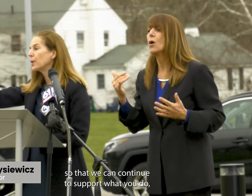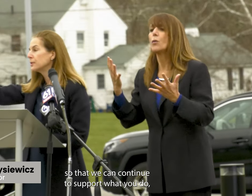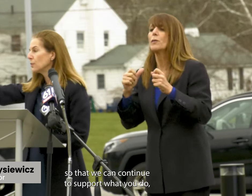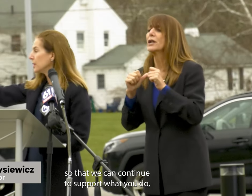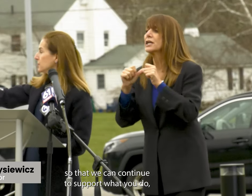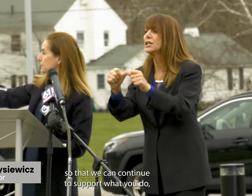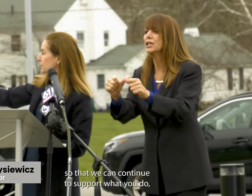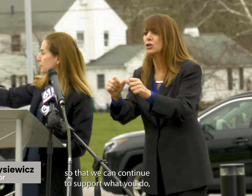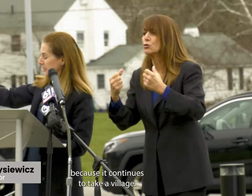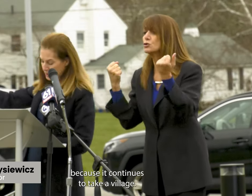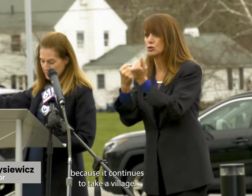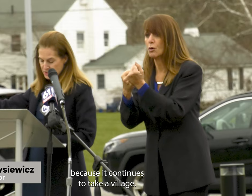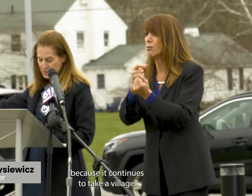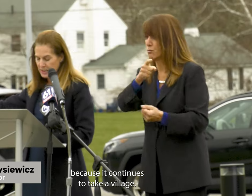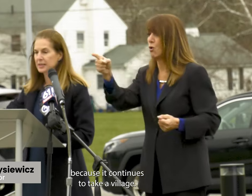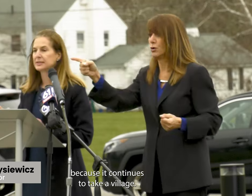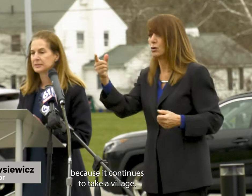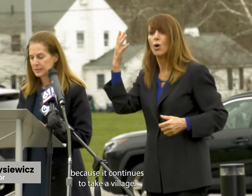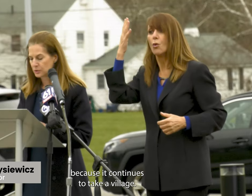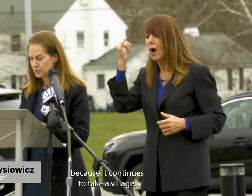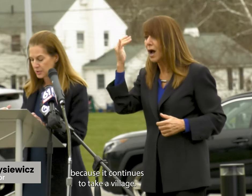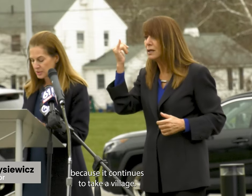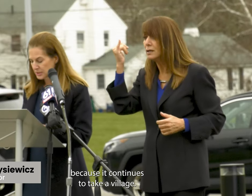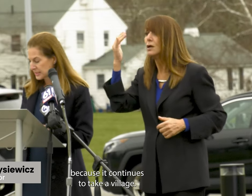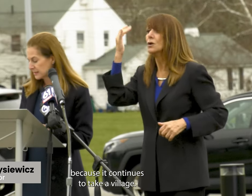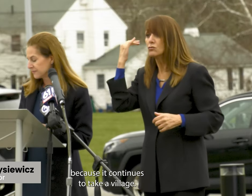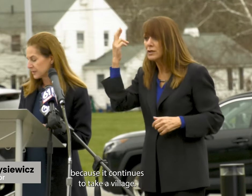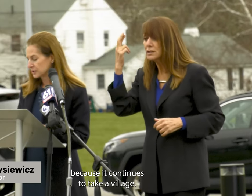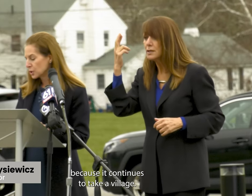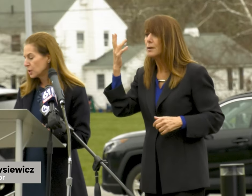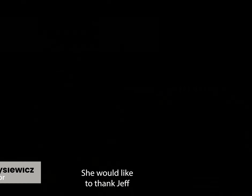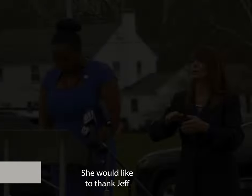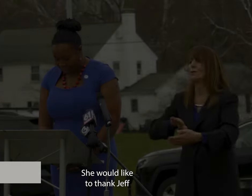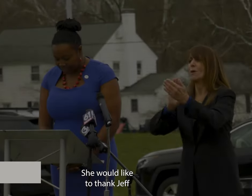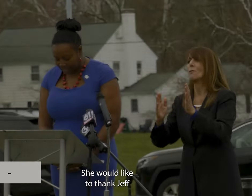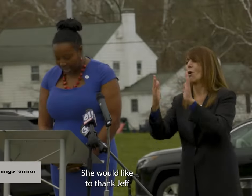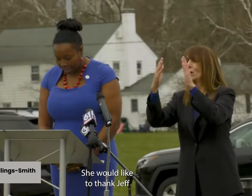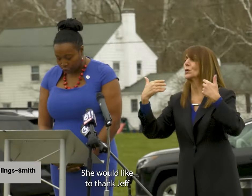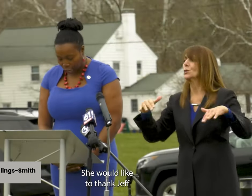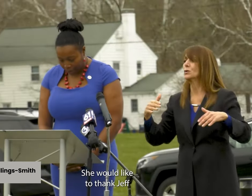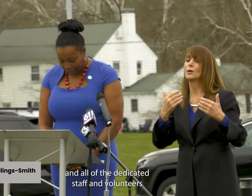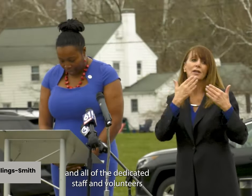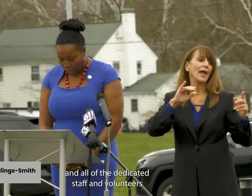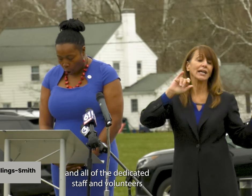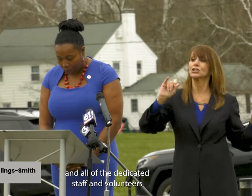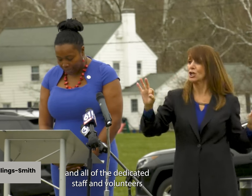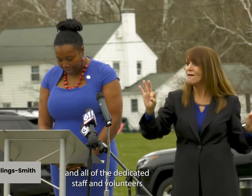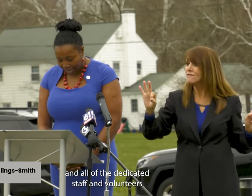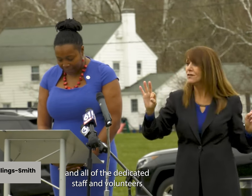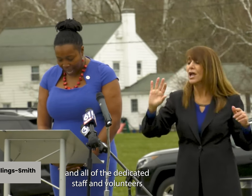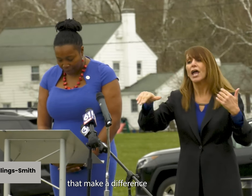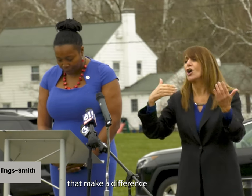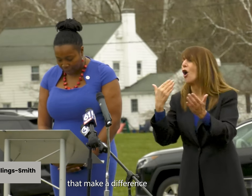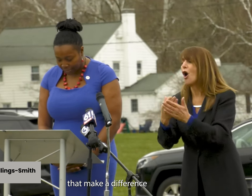support what you do because it continues to take a village. We would like to thank Jeff and all